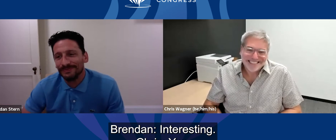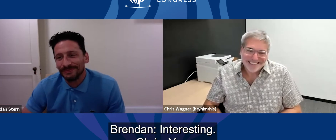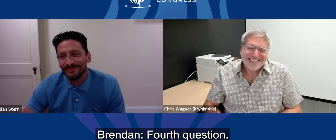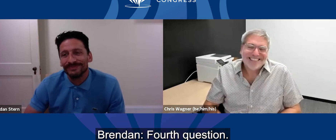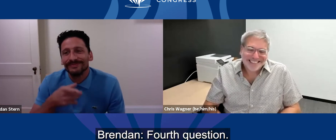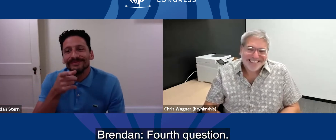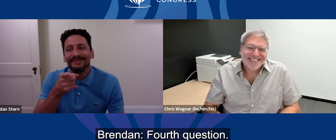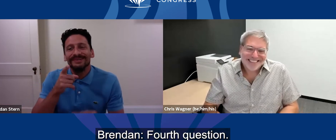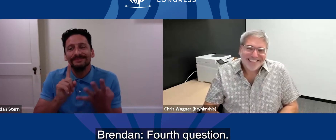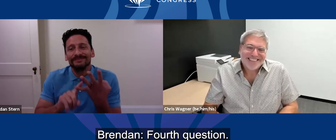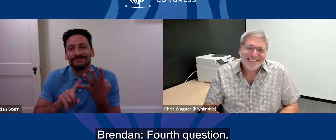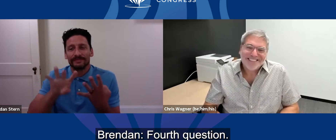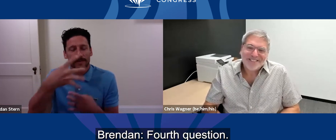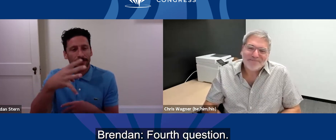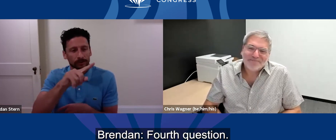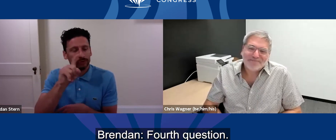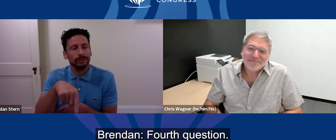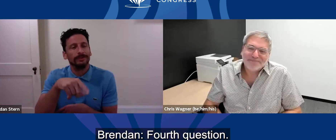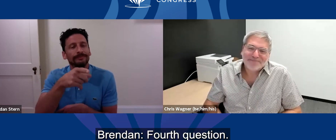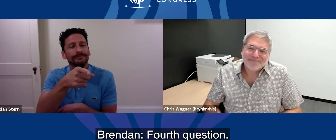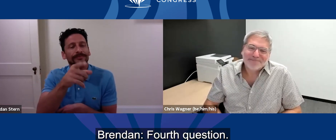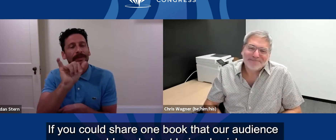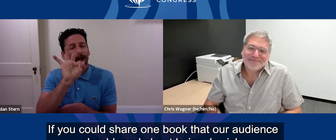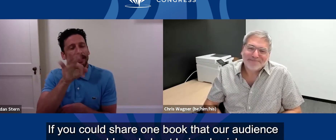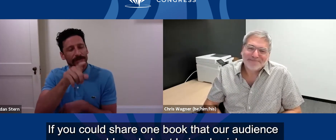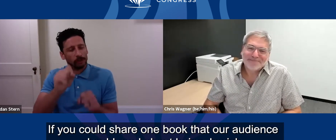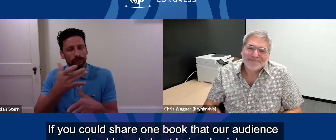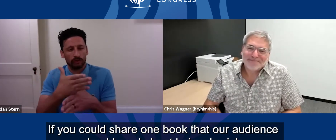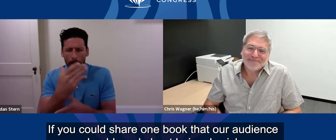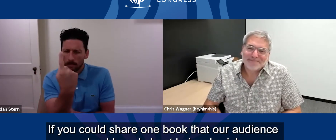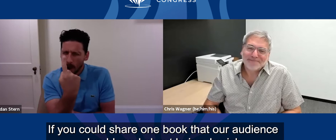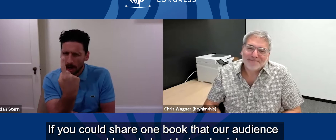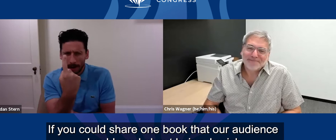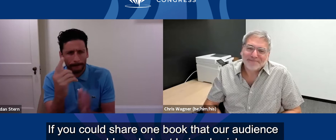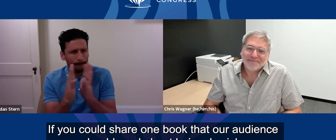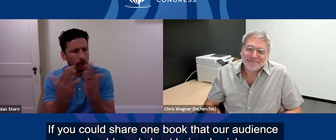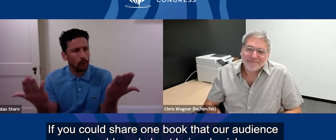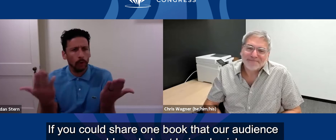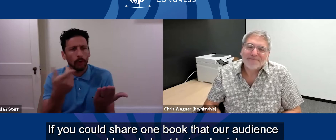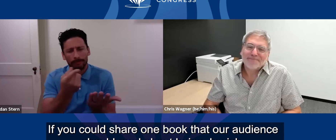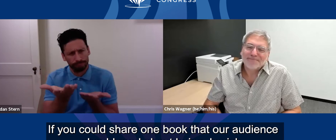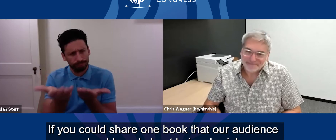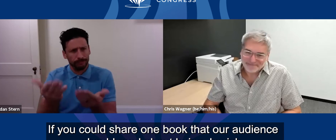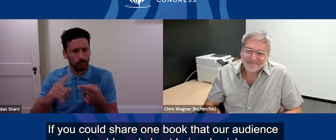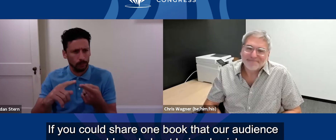Fourth question. If you could share one book that our audience should read about being Jewish,